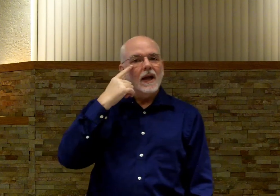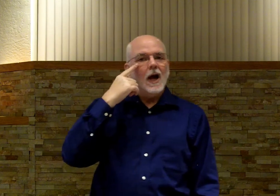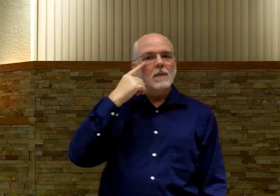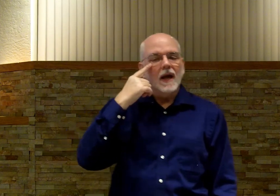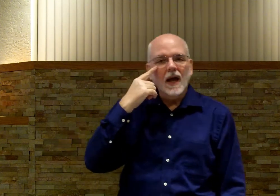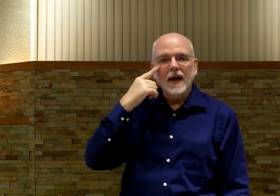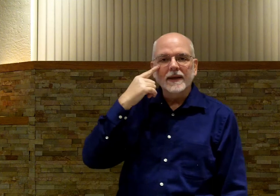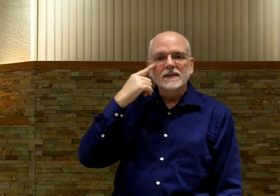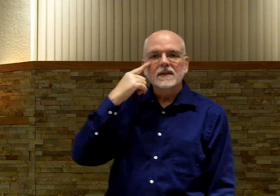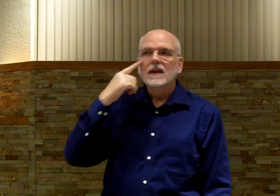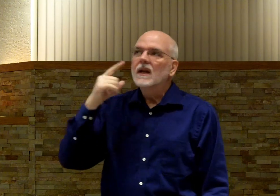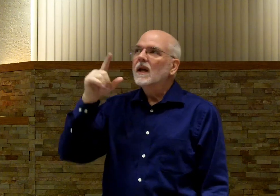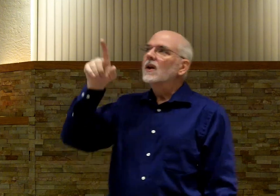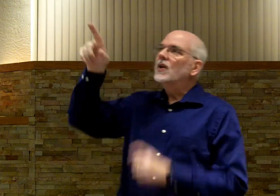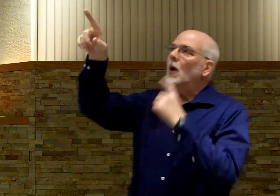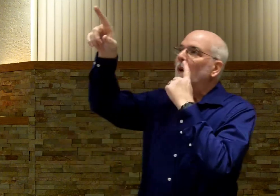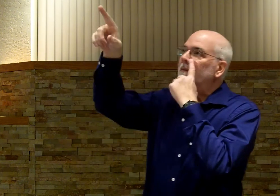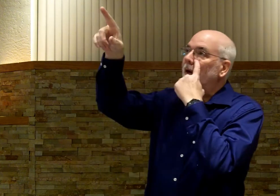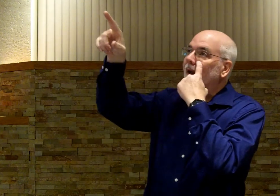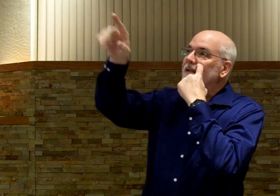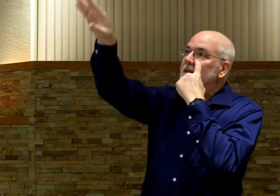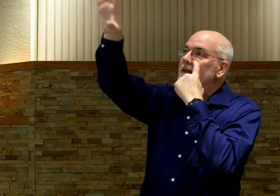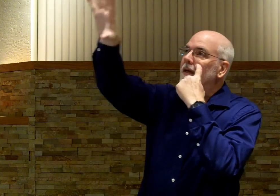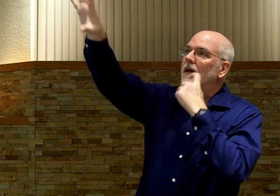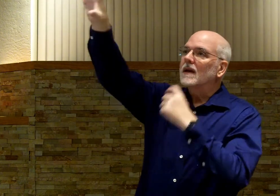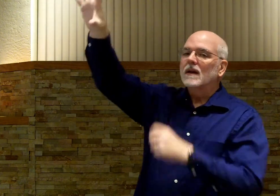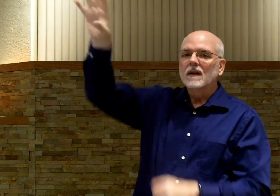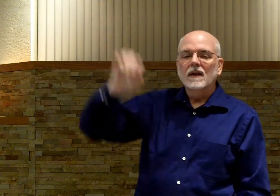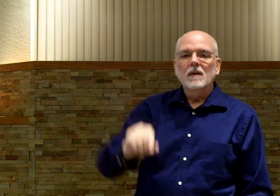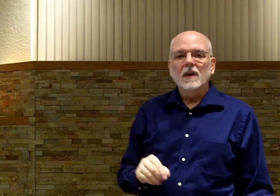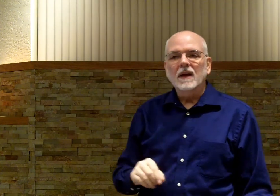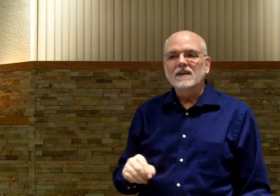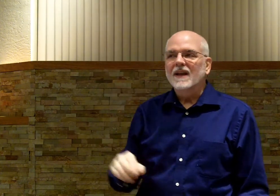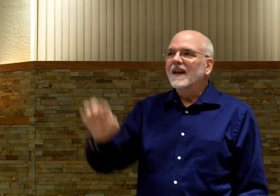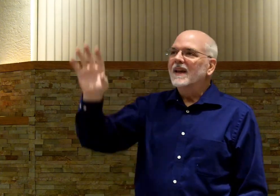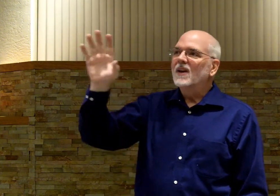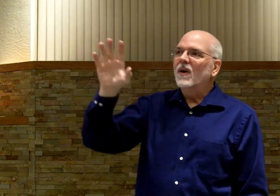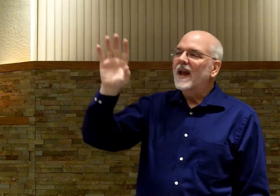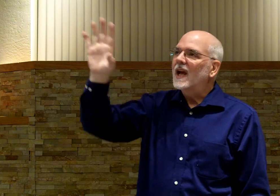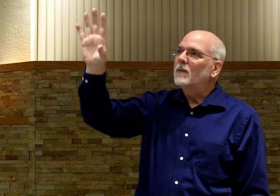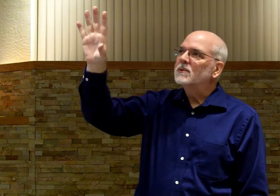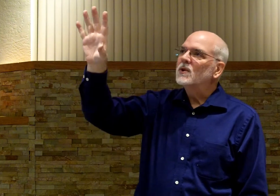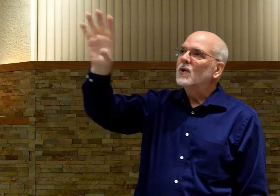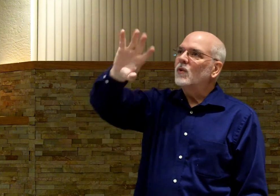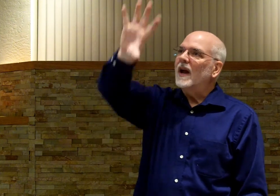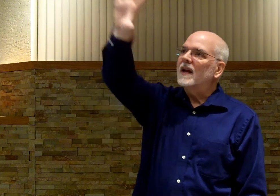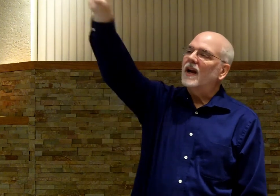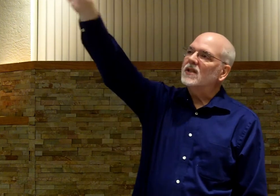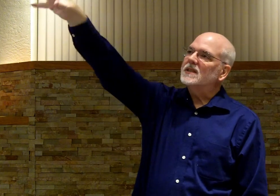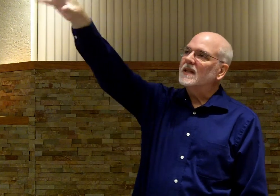allow my eyes to go up there and see. Because, you know, it helps when I can actually see